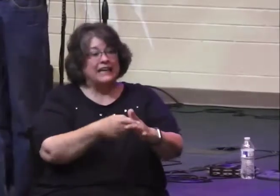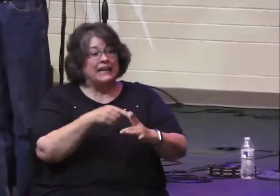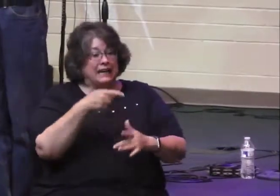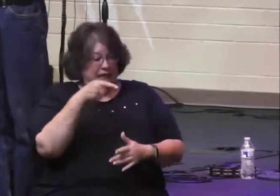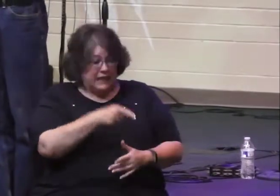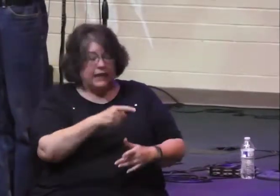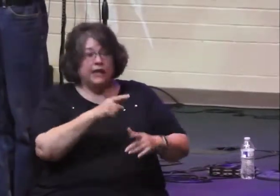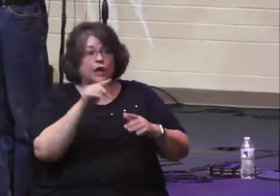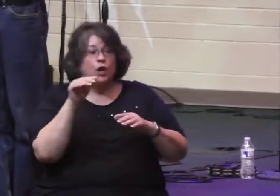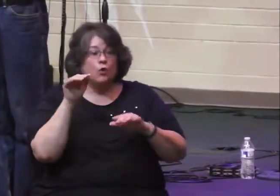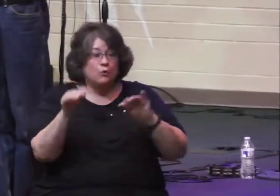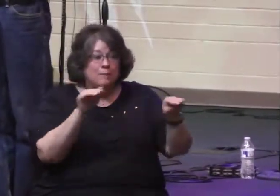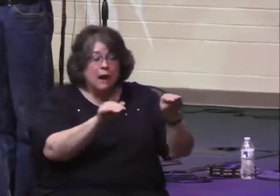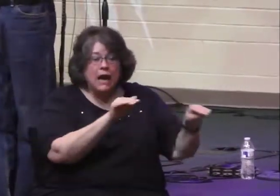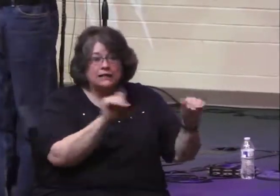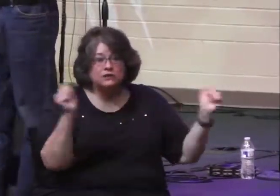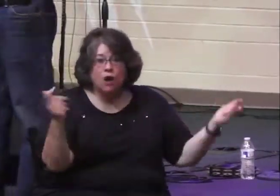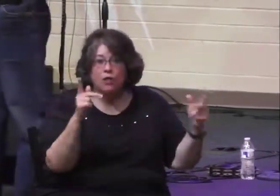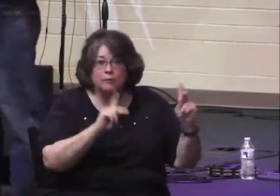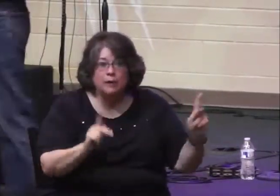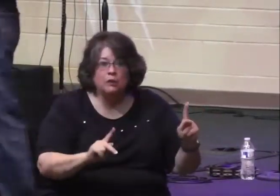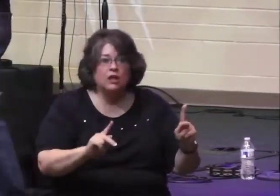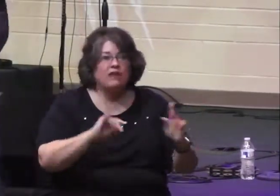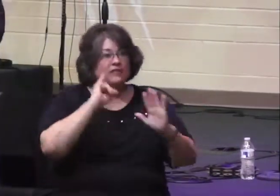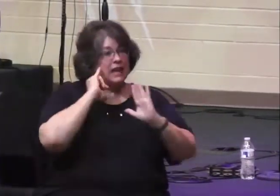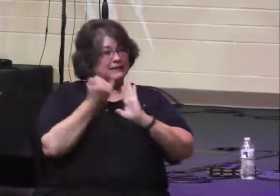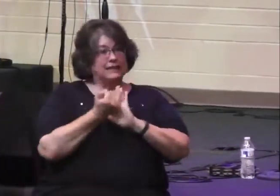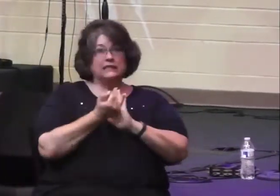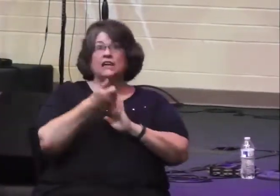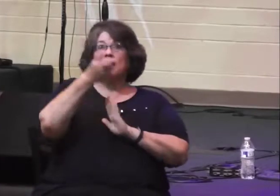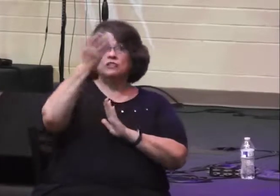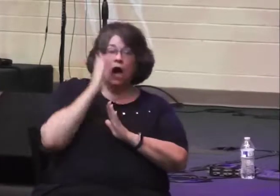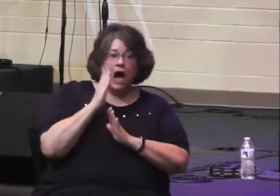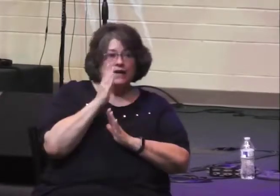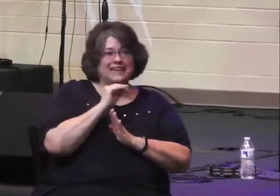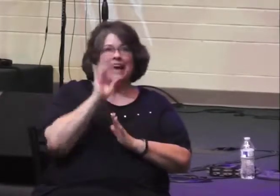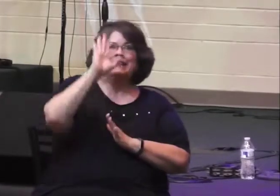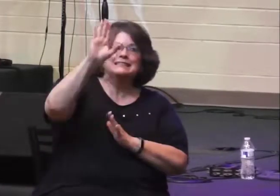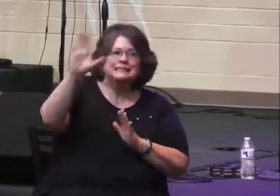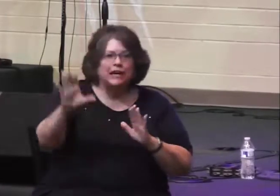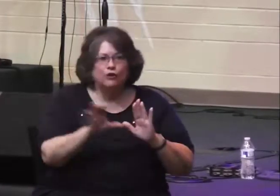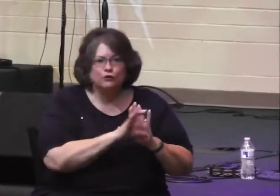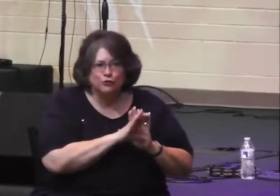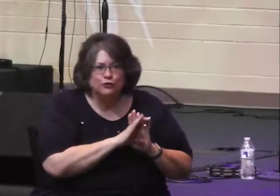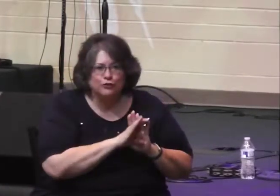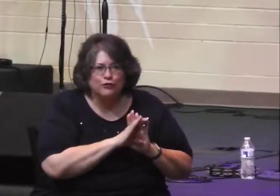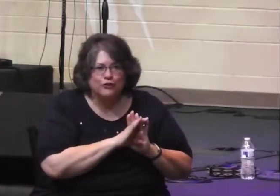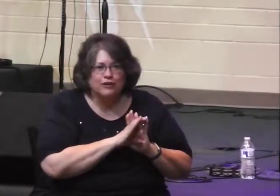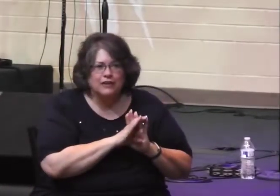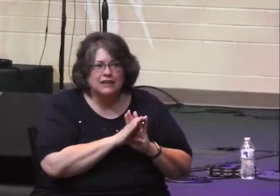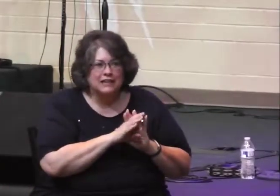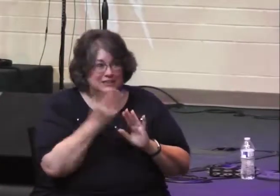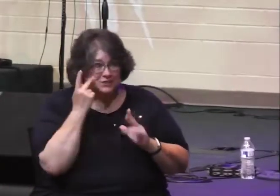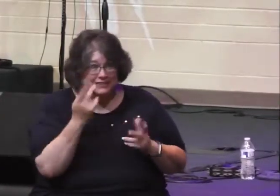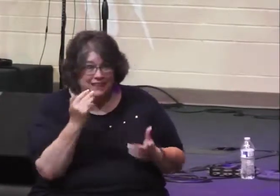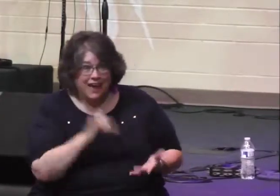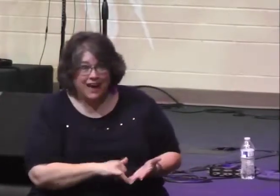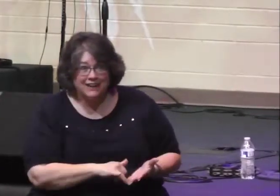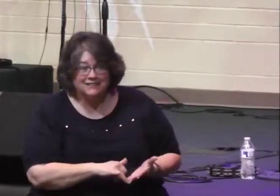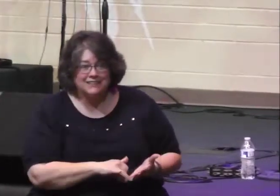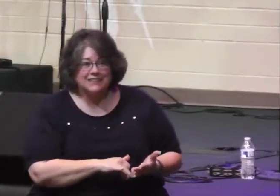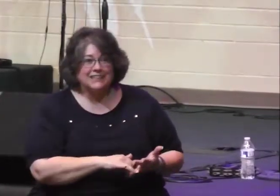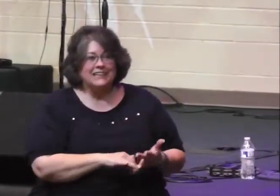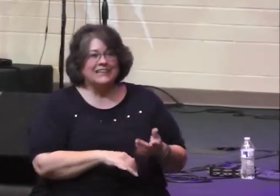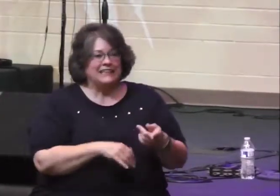people of the identity of God and the character of God. See that? Look at the phrases that he uses here.